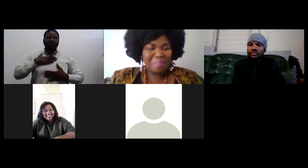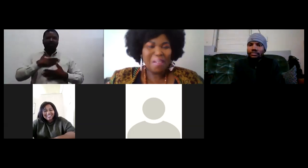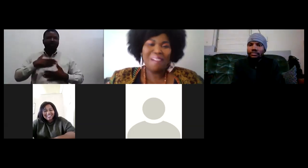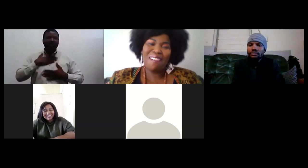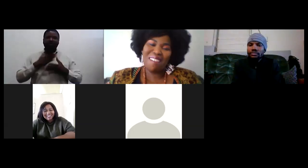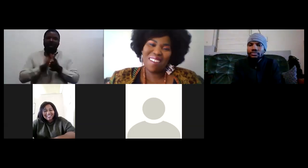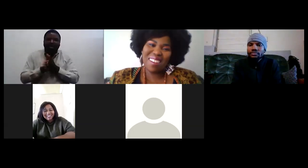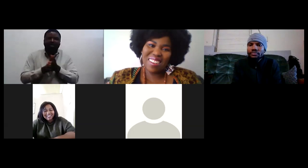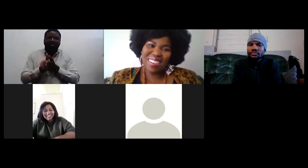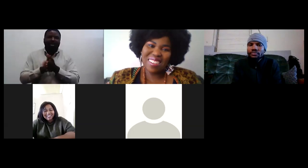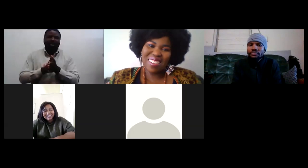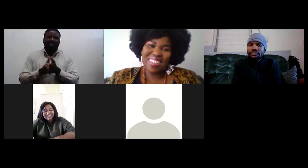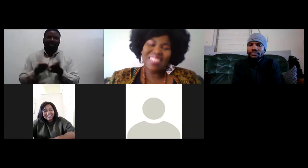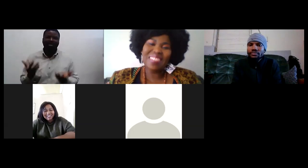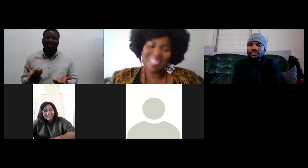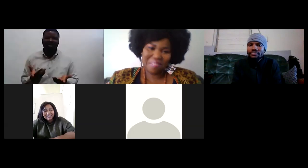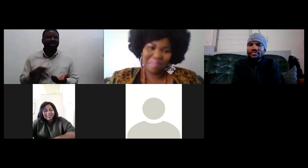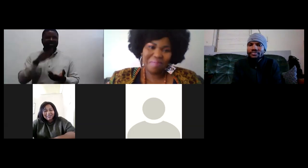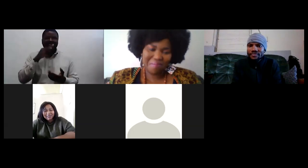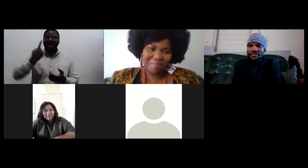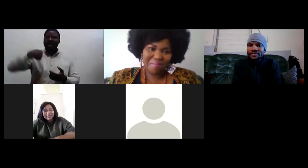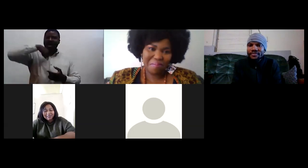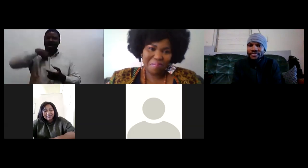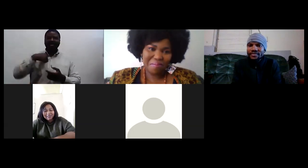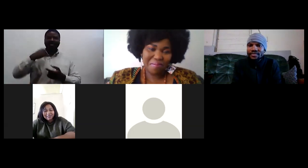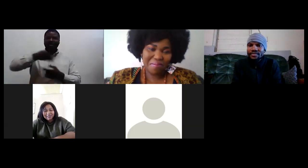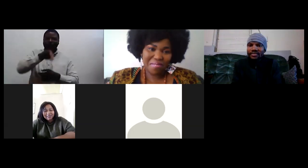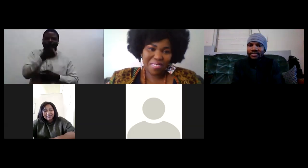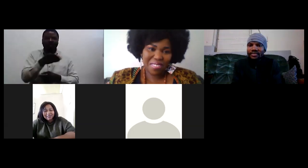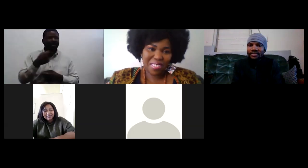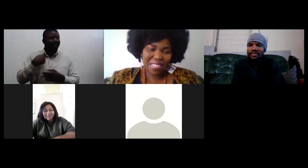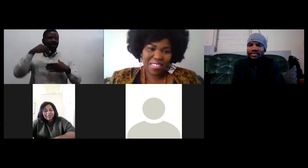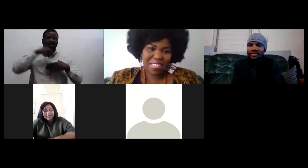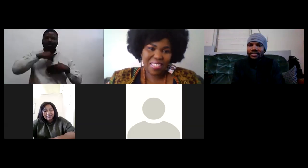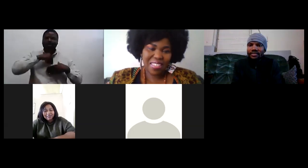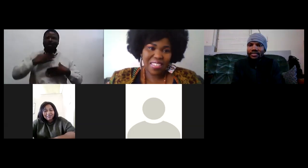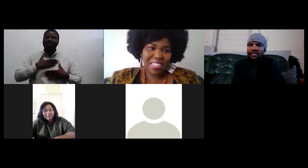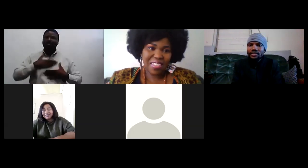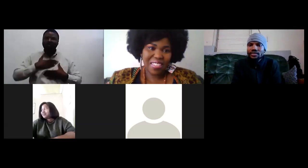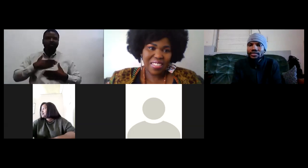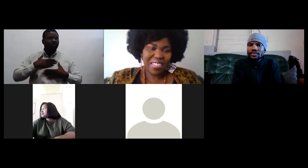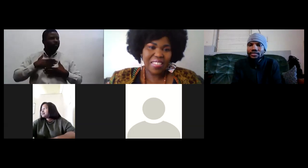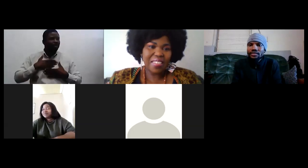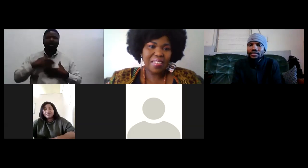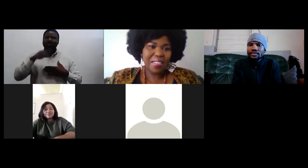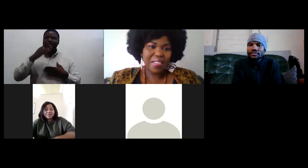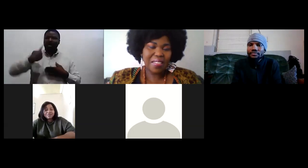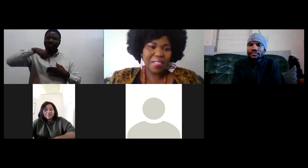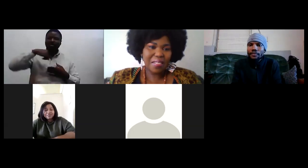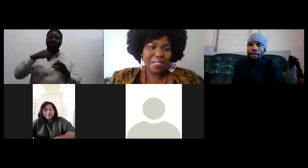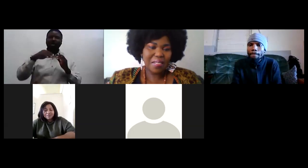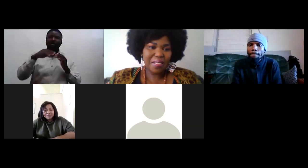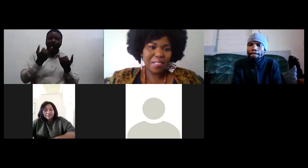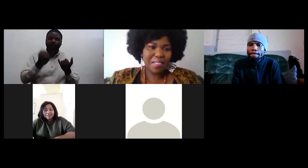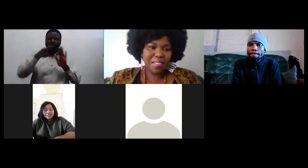the fact that we're all here and the fact that the the the the the process is so inclusive that is that